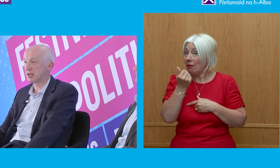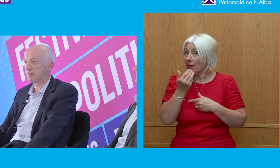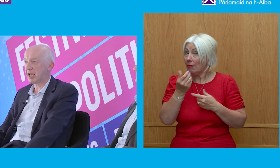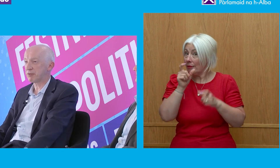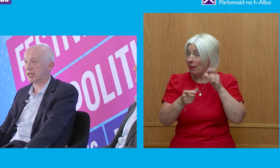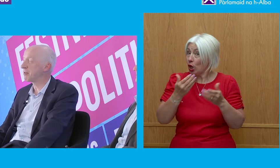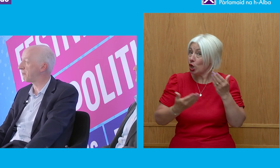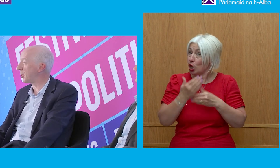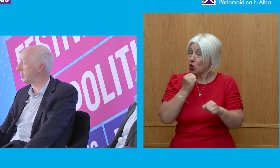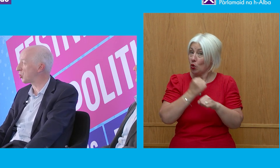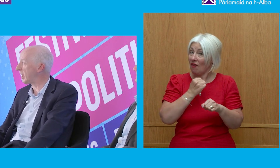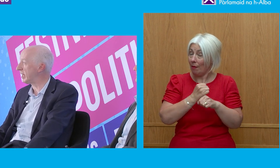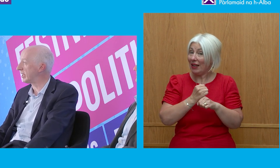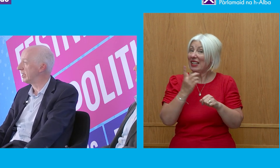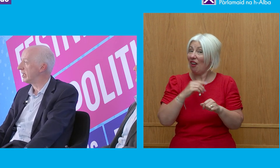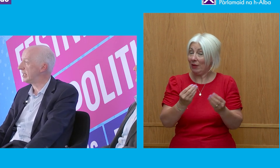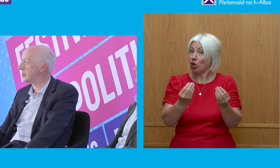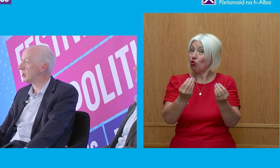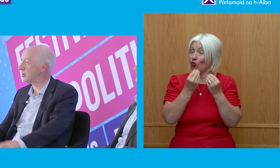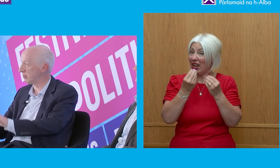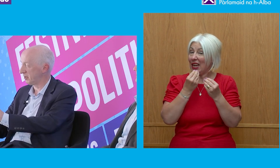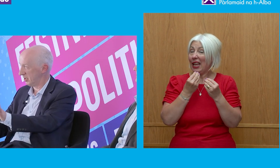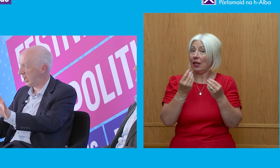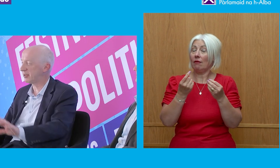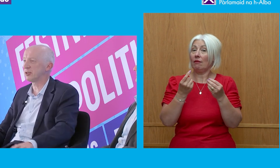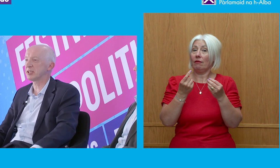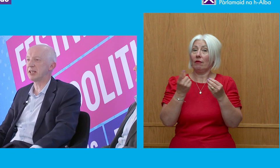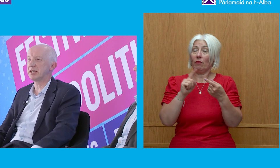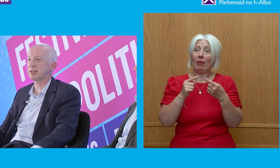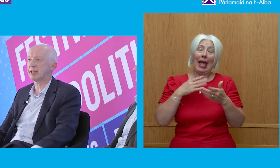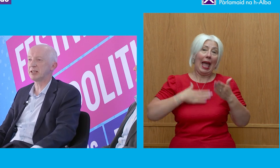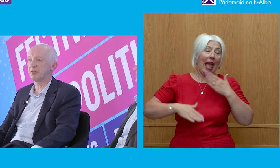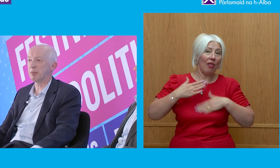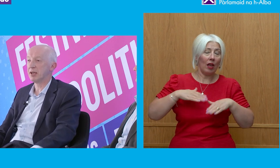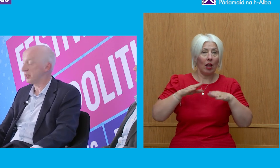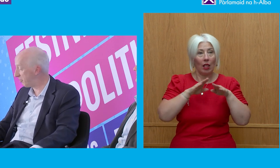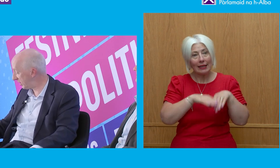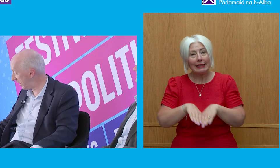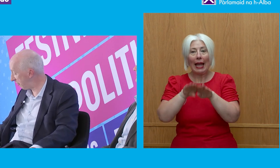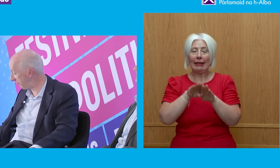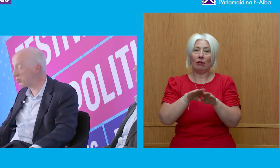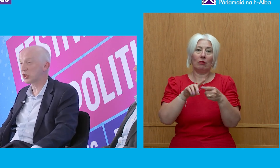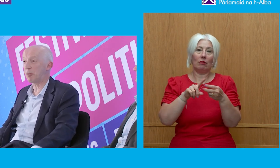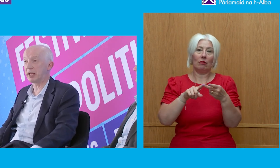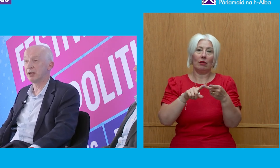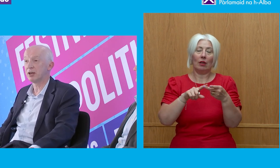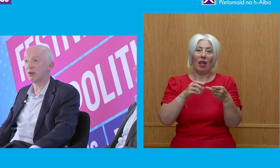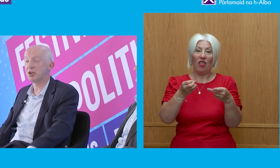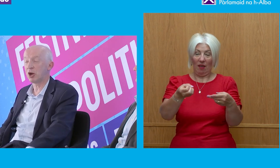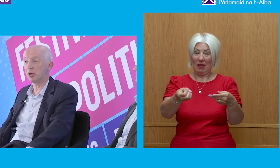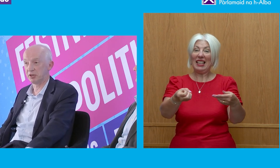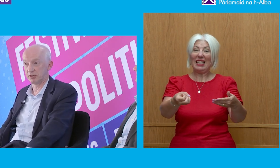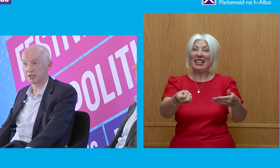government have received the following training in terms of ethical standards expected of them they've been sent a photocopy